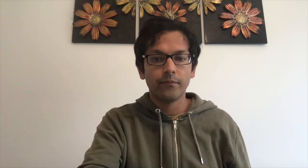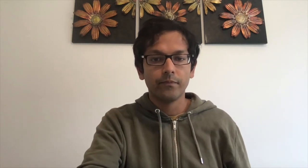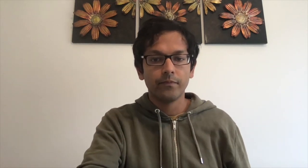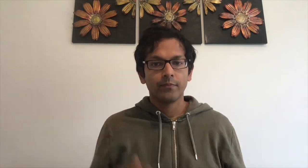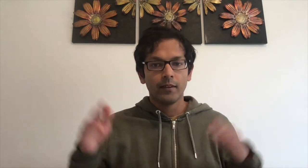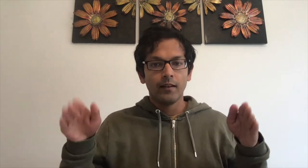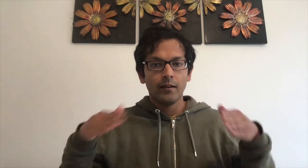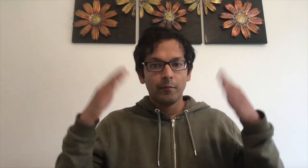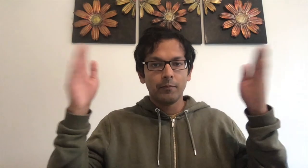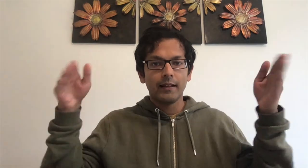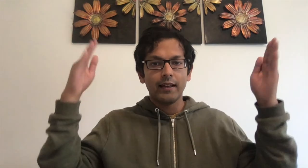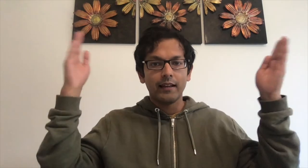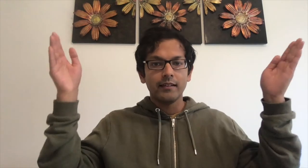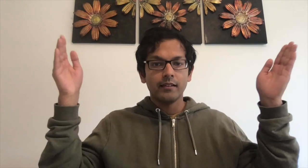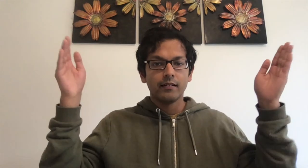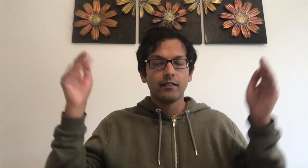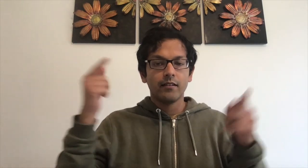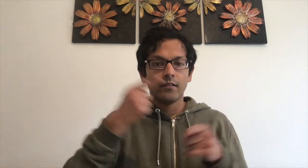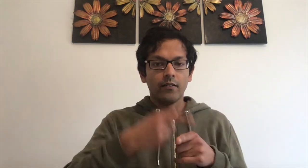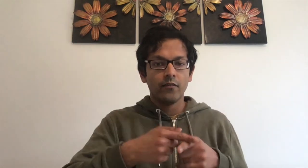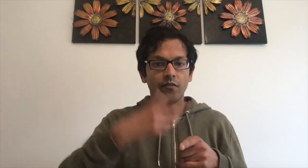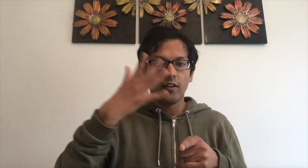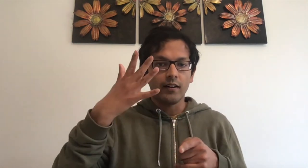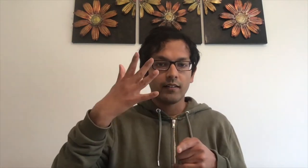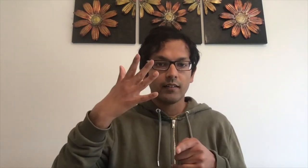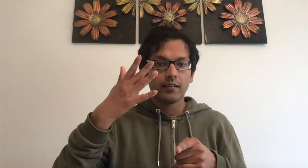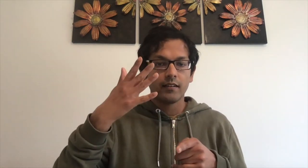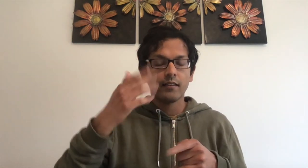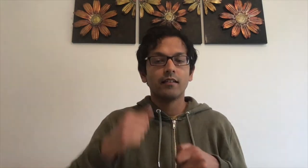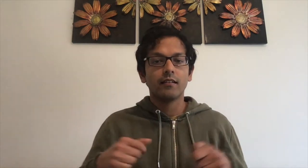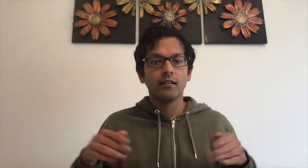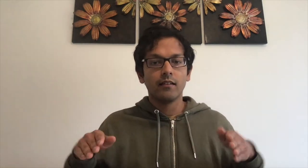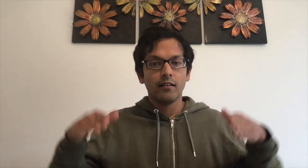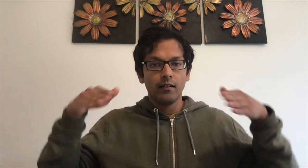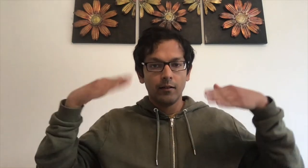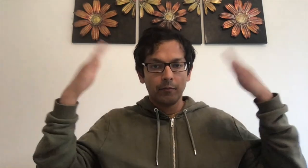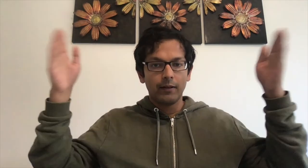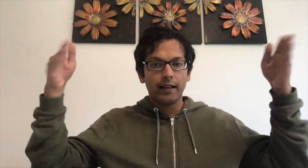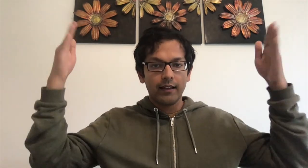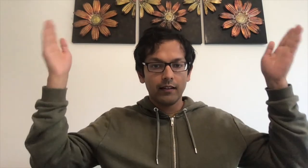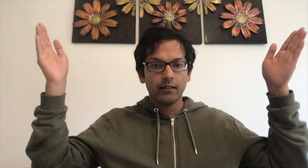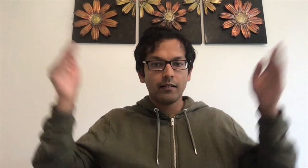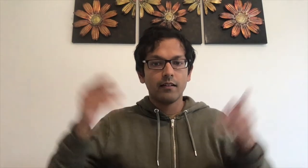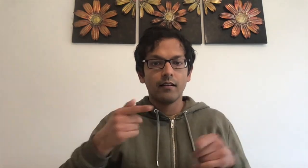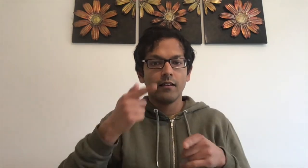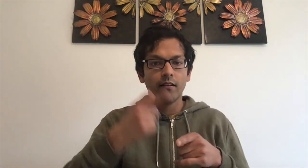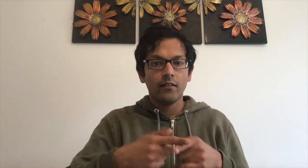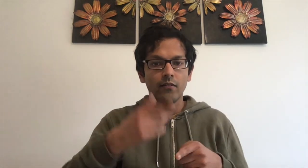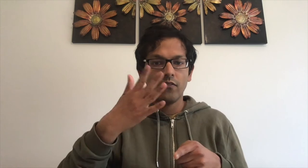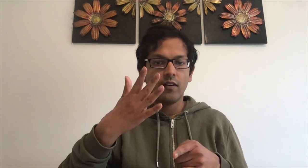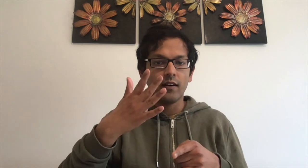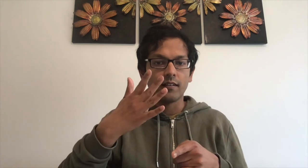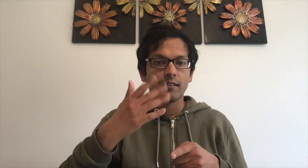Play, slow. Play, fast.